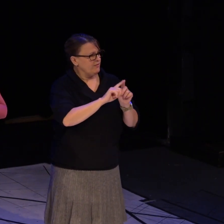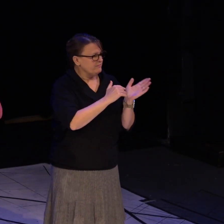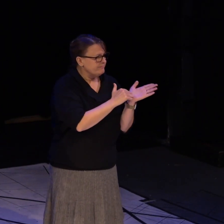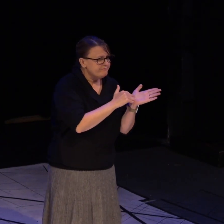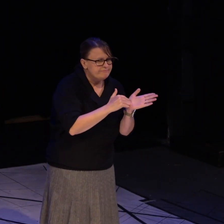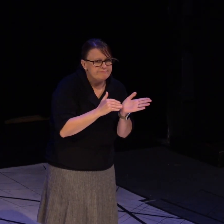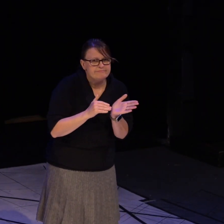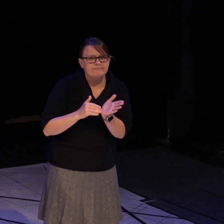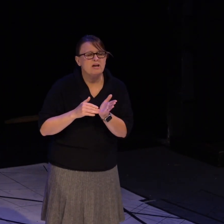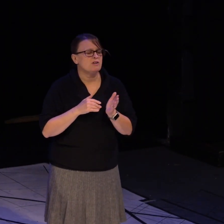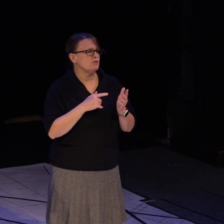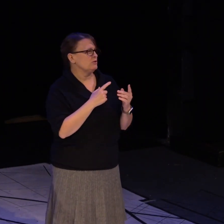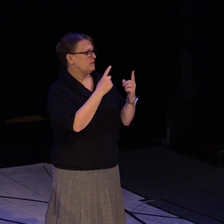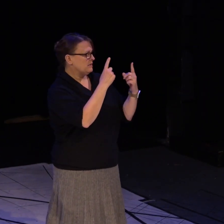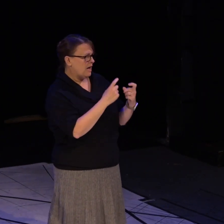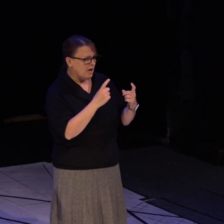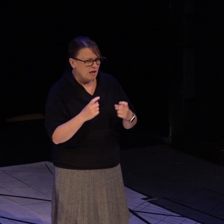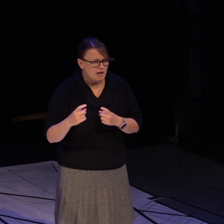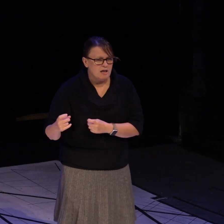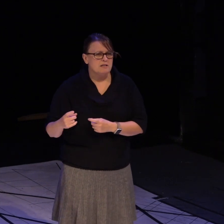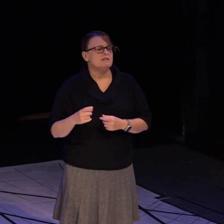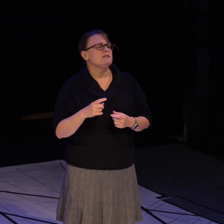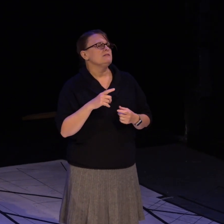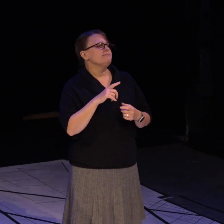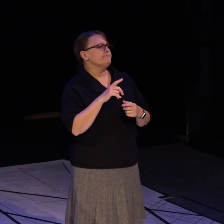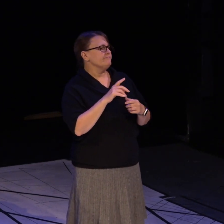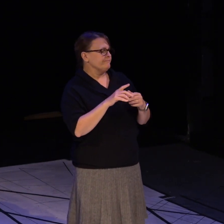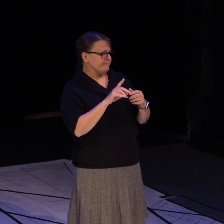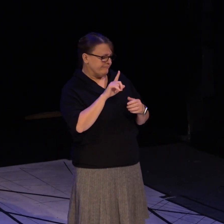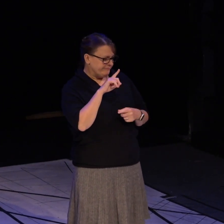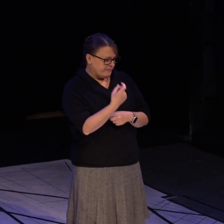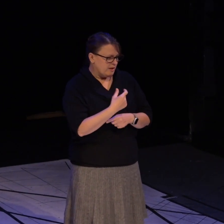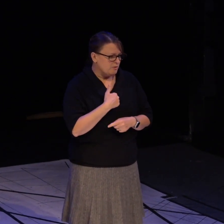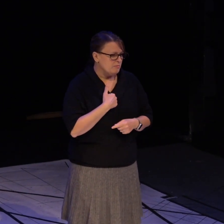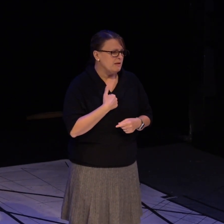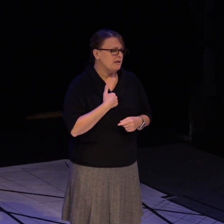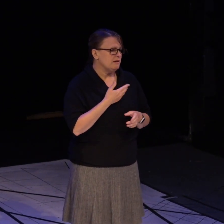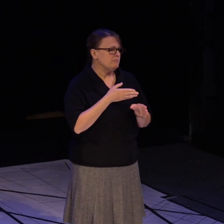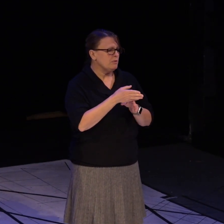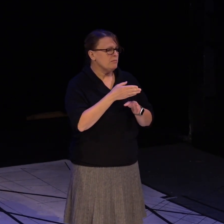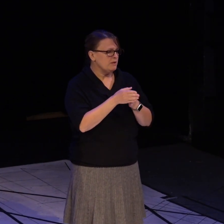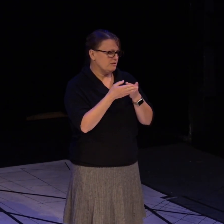and through many tests, I was diagnosed with primary generalized epilepsy.